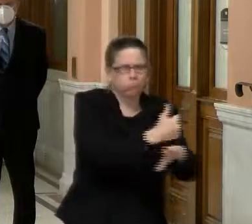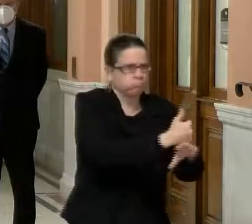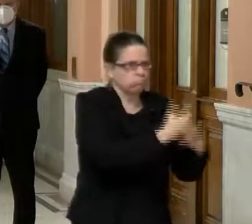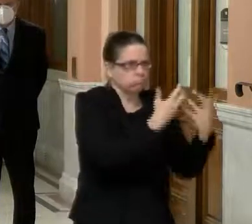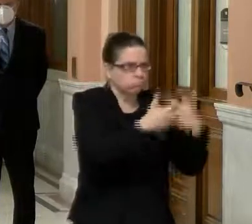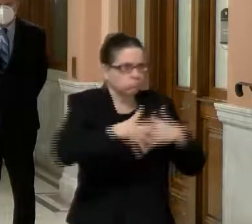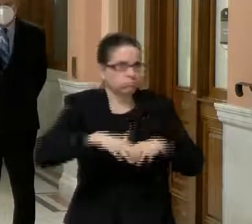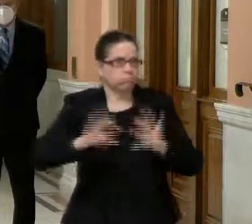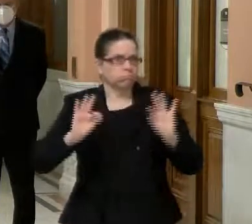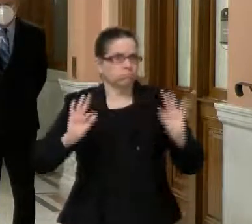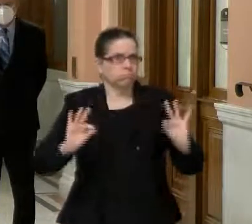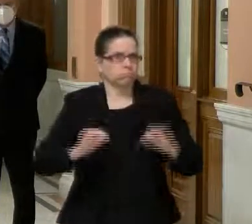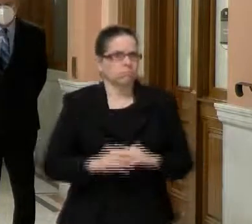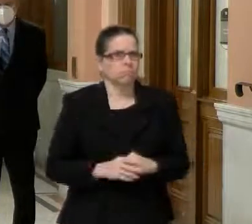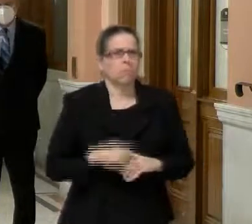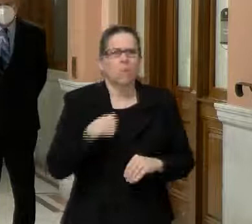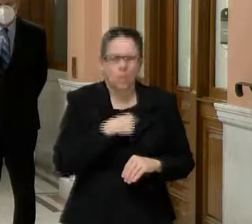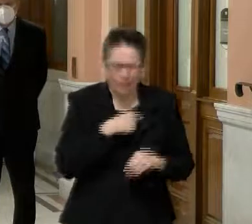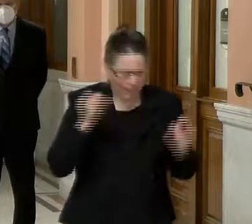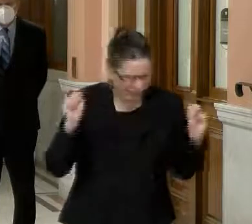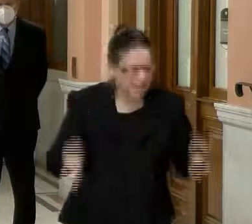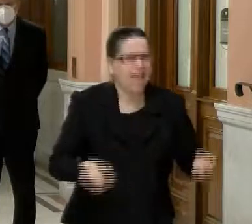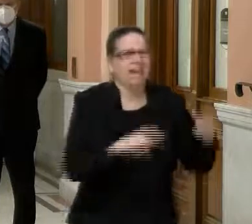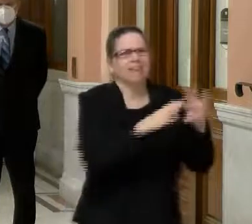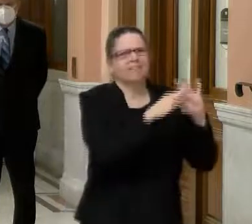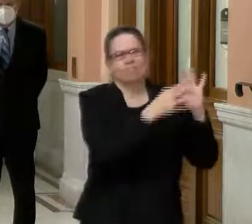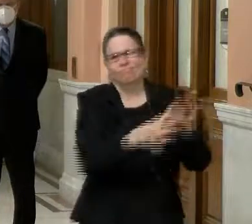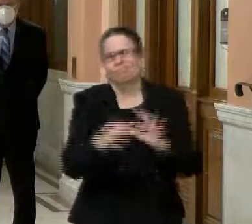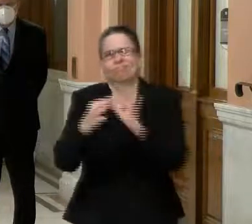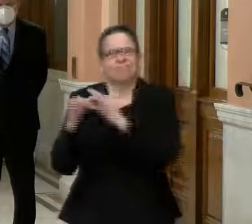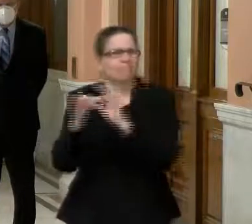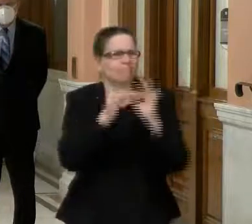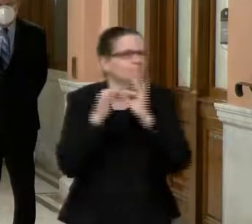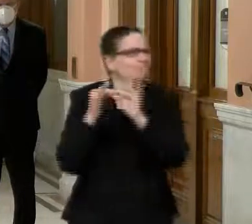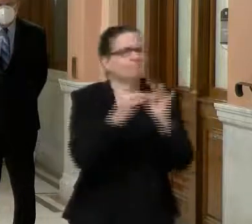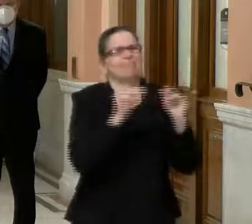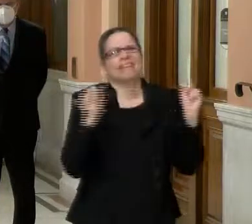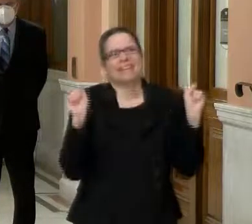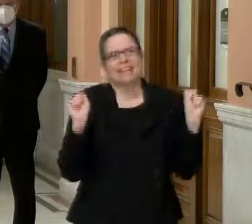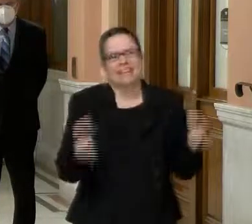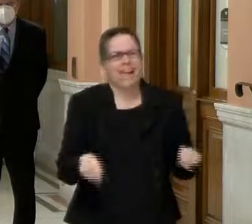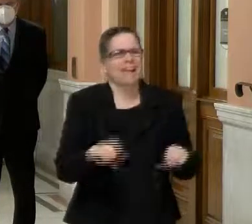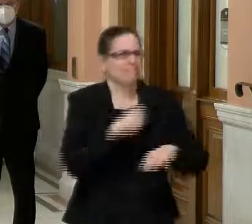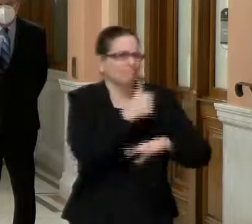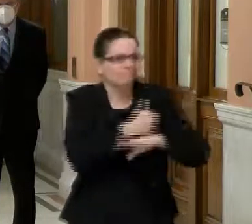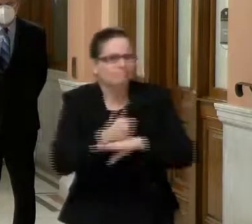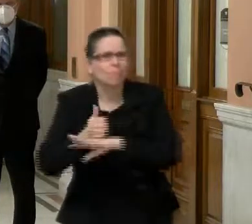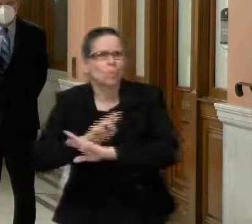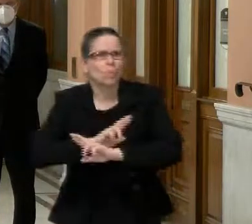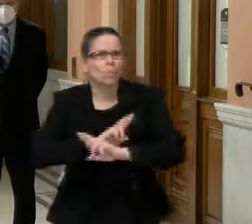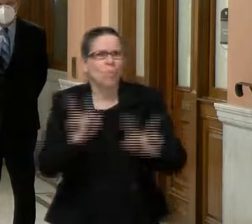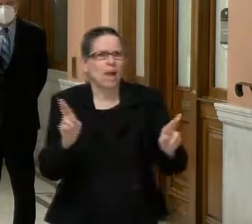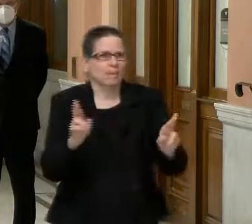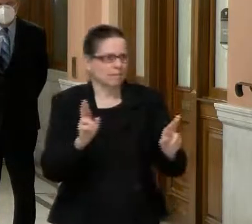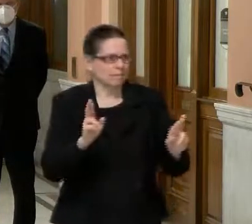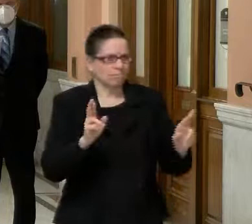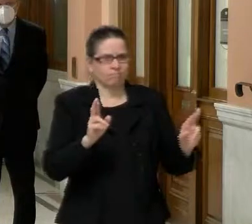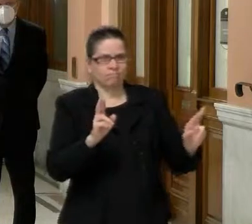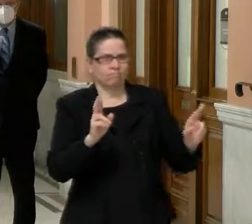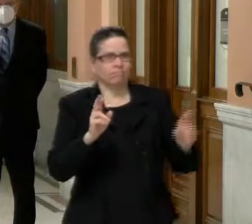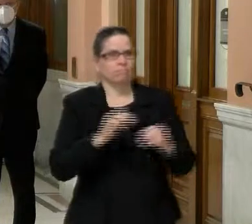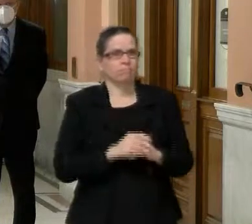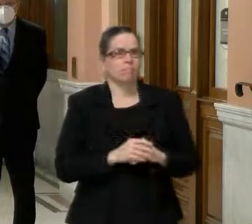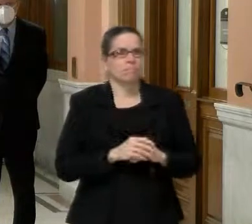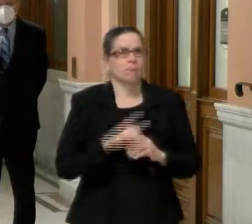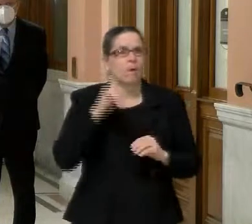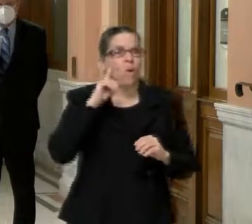coordinated but very, very, um, calculated, uh, way of expanding. So I'm hoping, Ben, that you're absolutely right that we